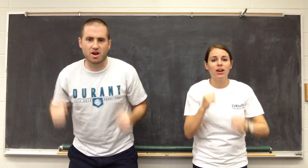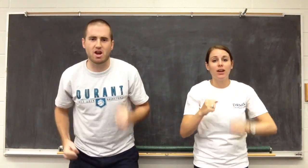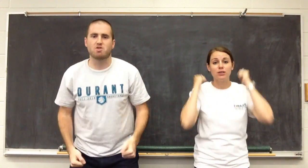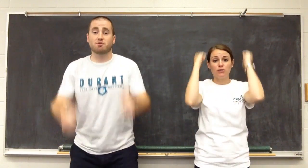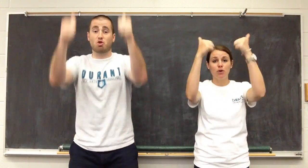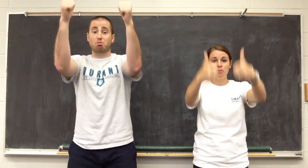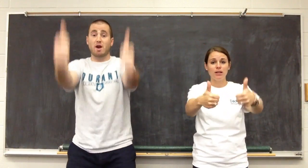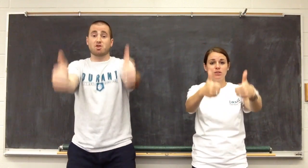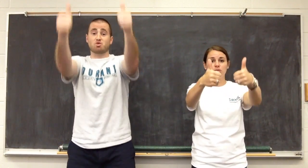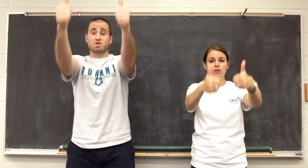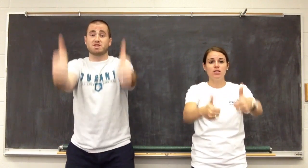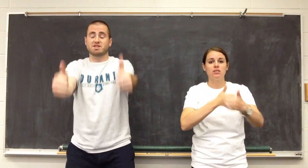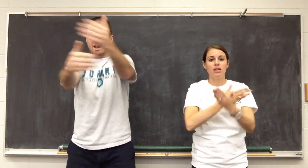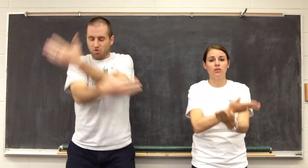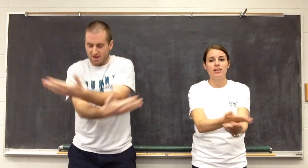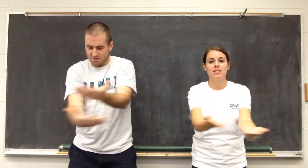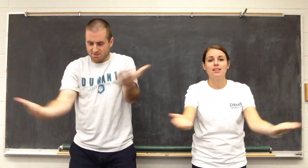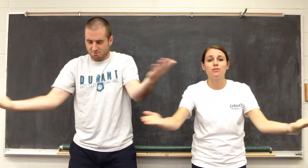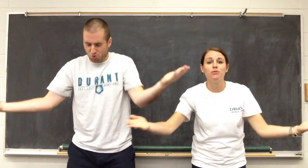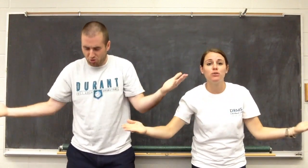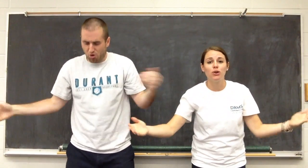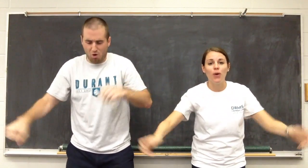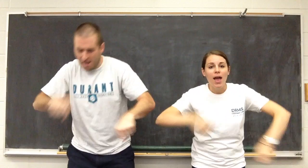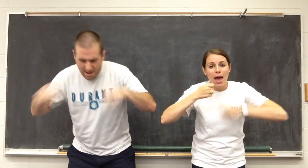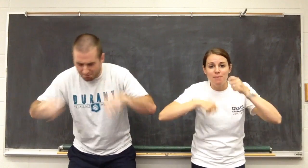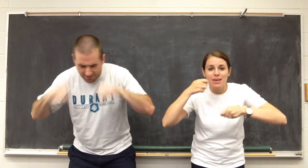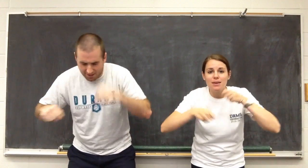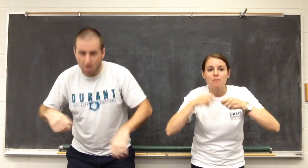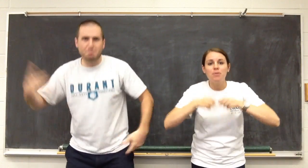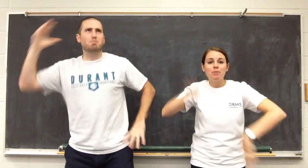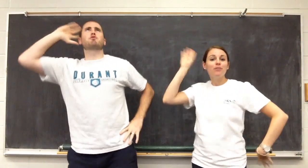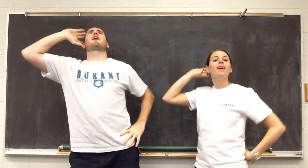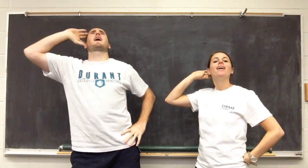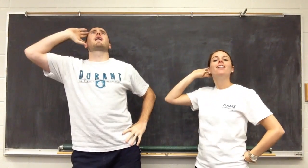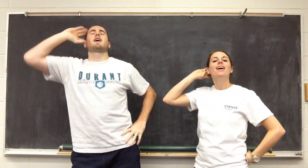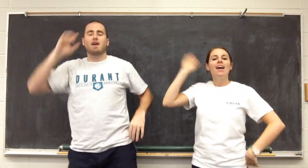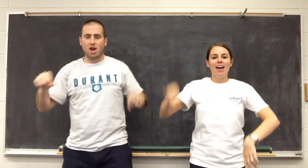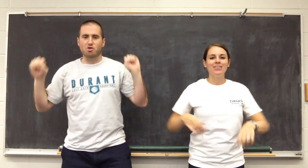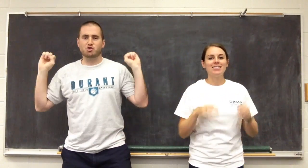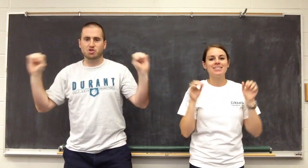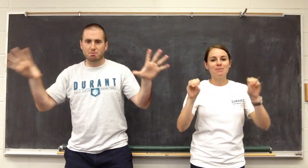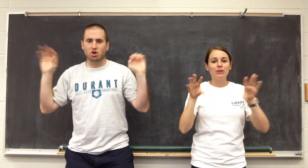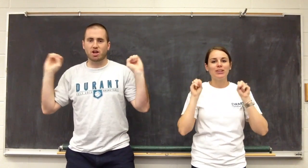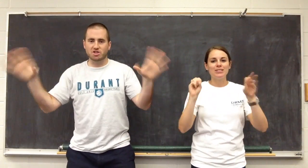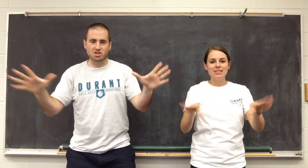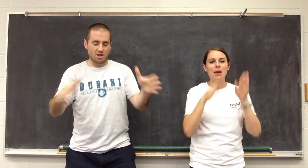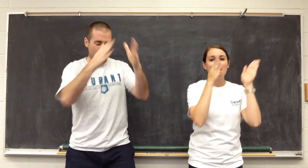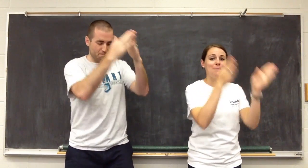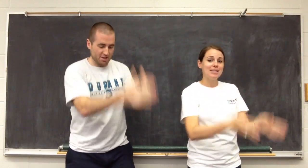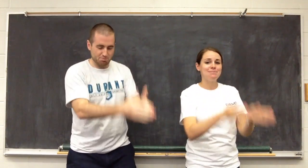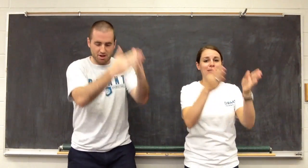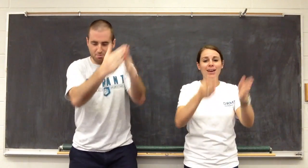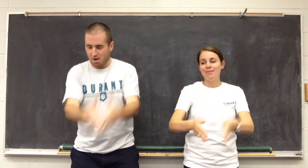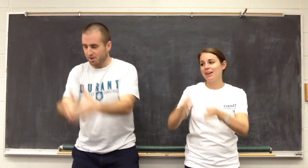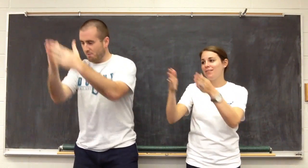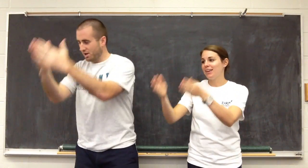areas for practical reasons, like grasslands where food can grow and be eaten. People define areas with similar glitches, based upon their common, common